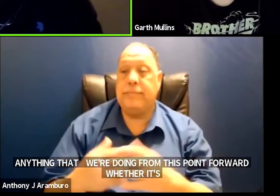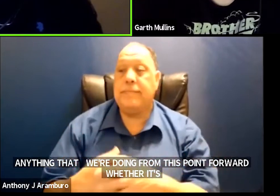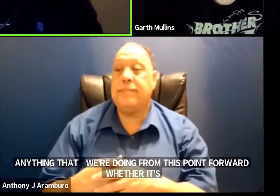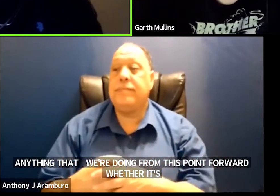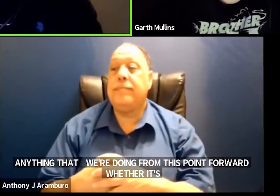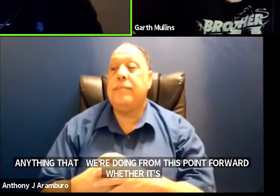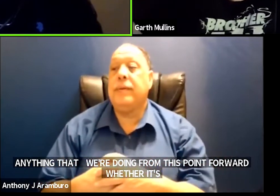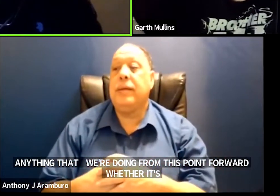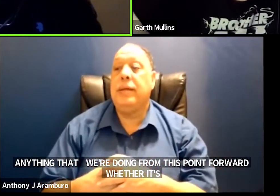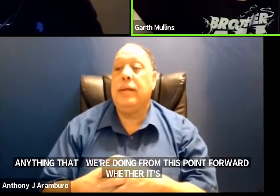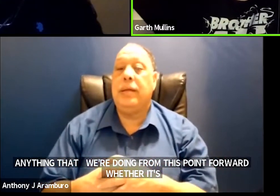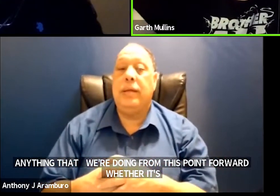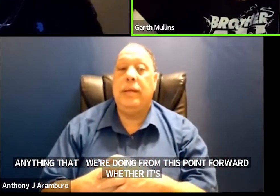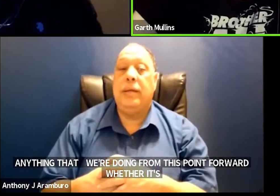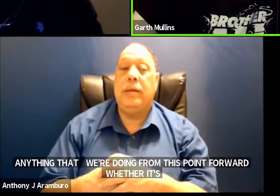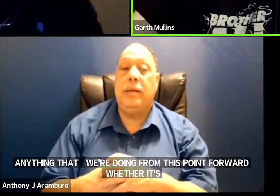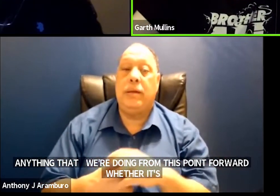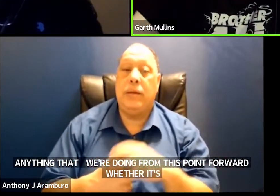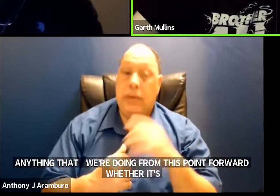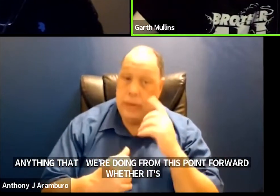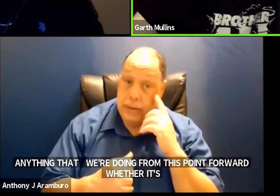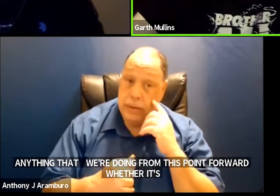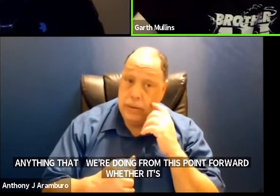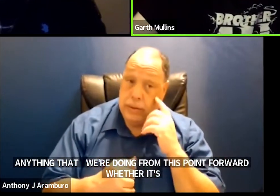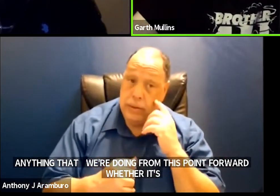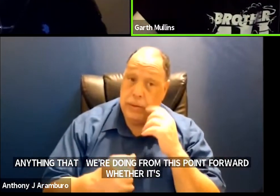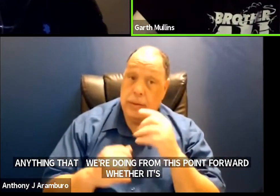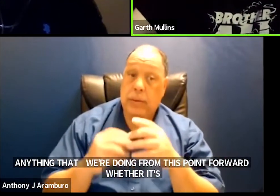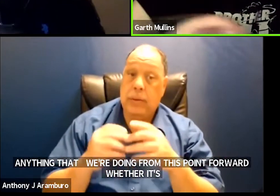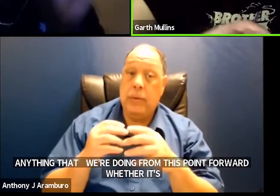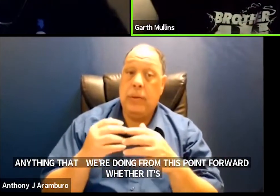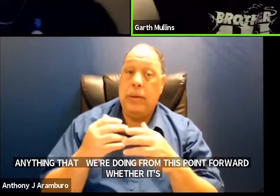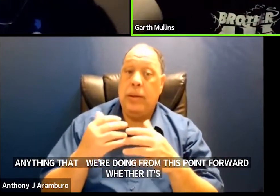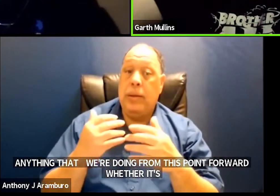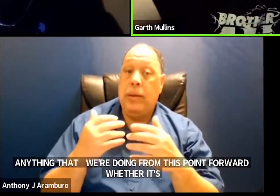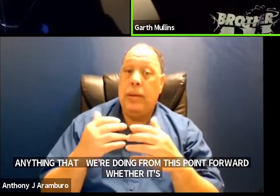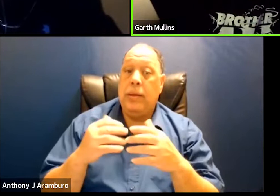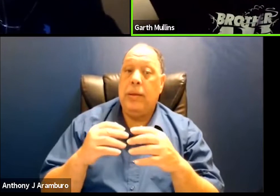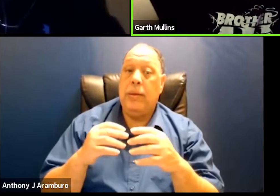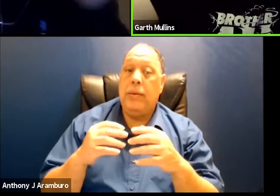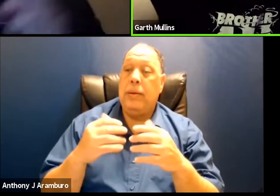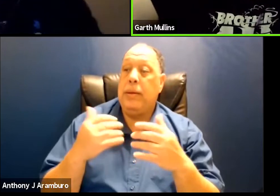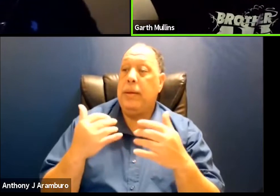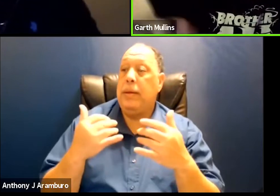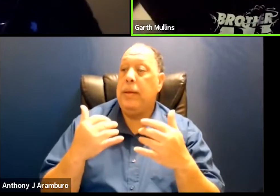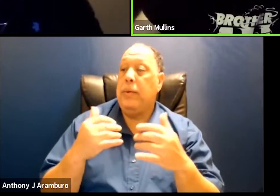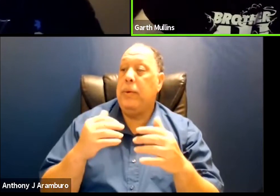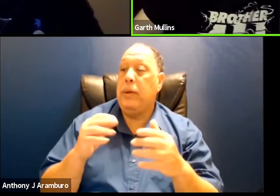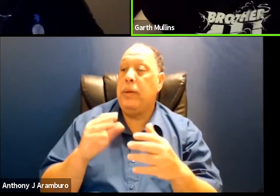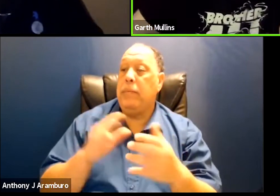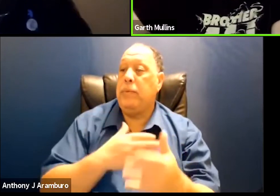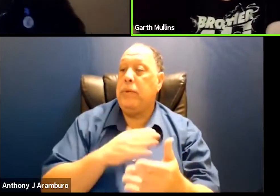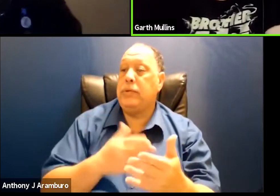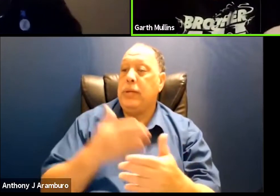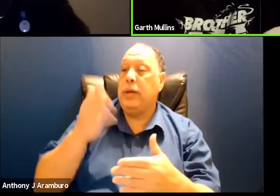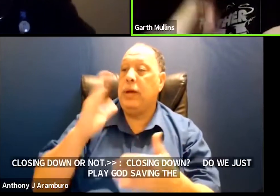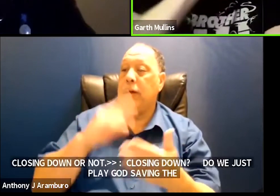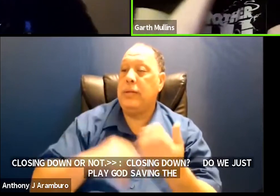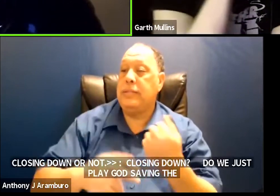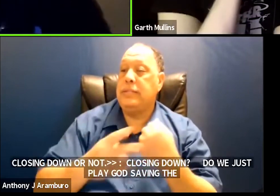closing down do we just like play god save the queen and put a test pattern up overnight or something how does that work